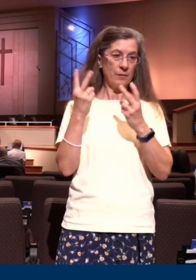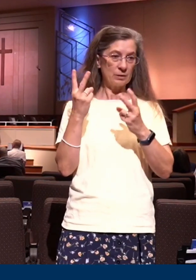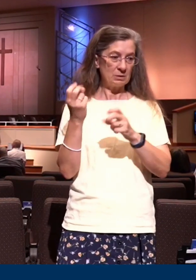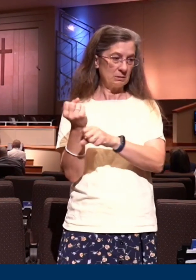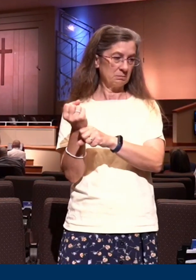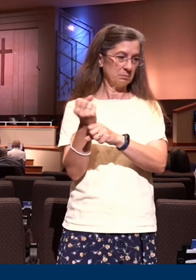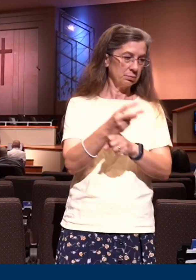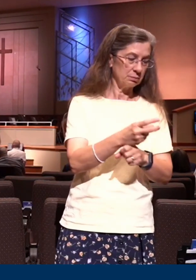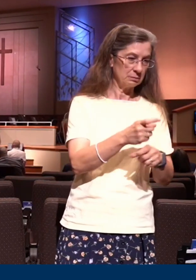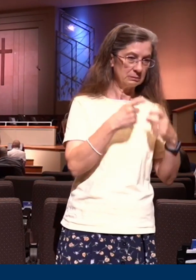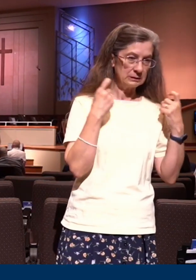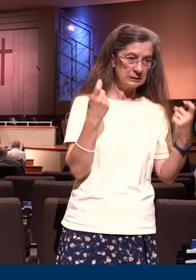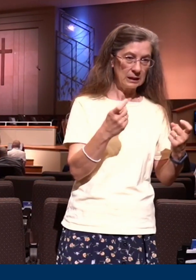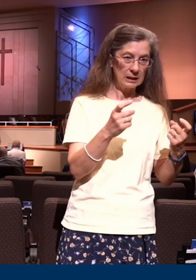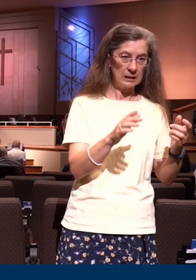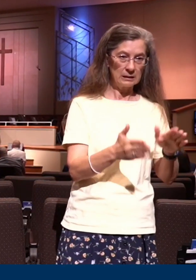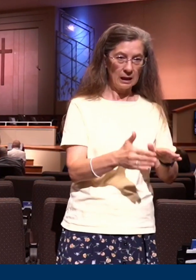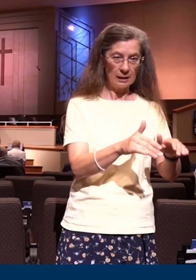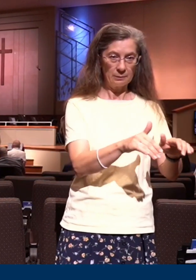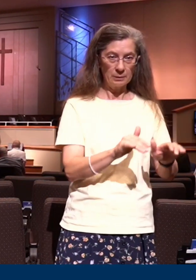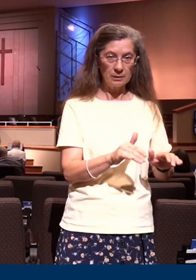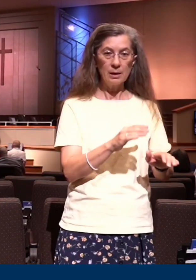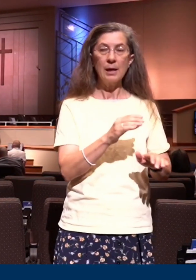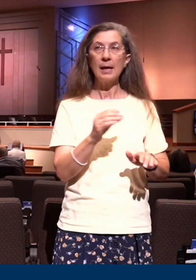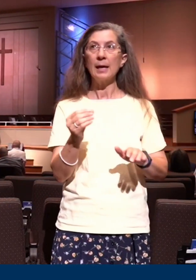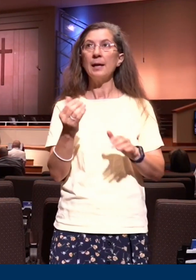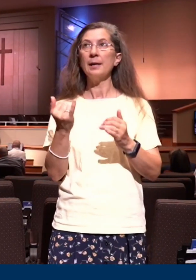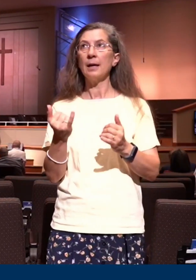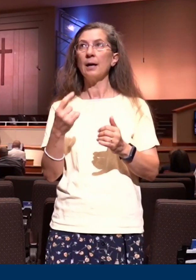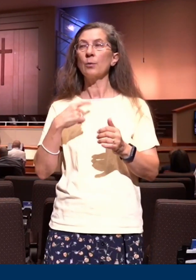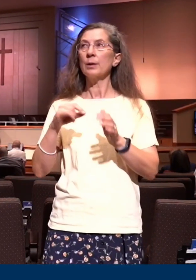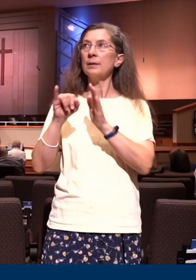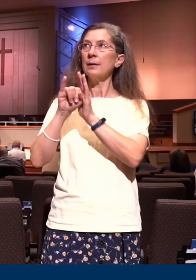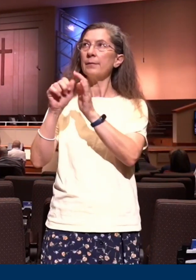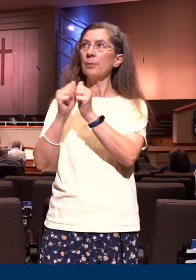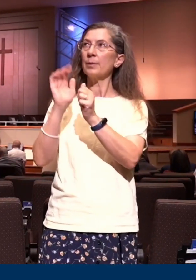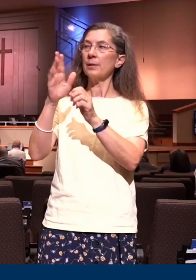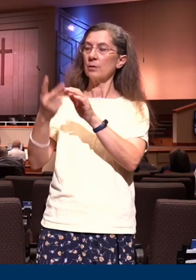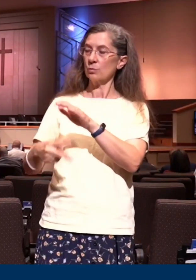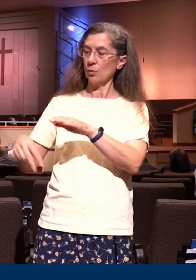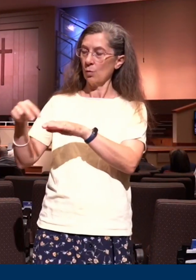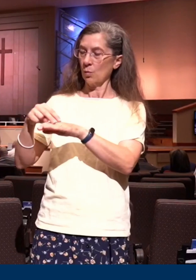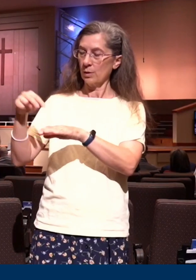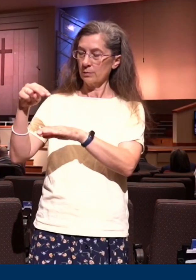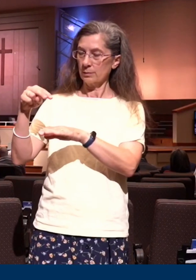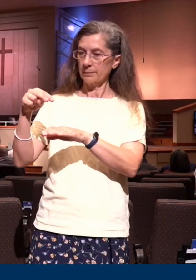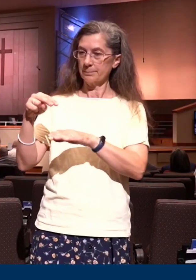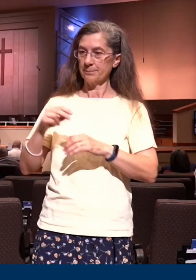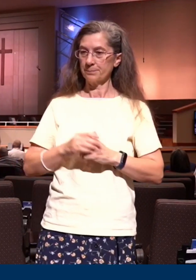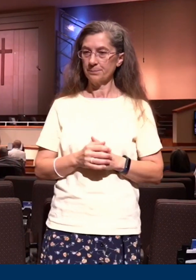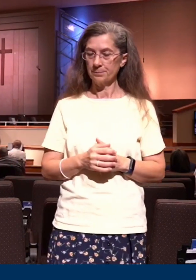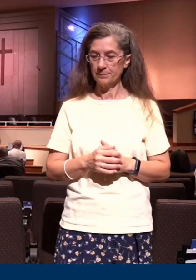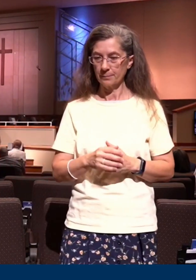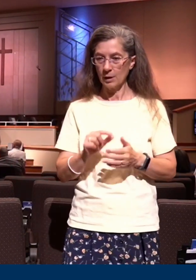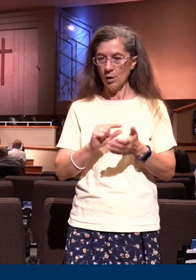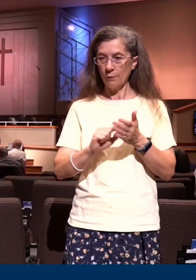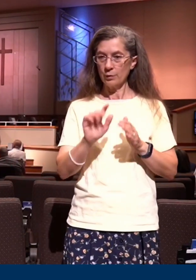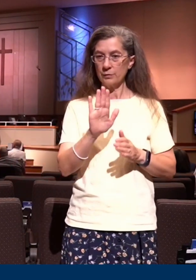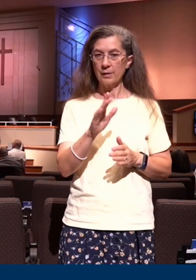resurrection. And this is found again in verse 5. It says, for if we have been planted together in the likeness of his death, we shall